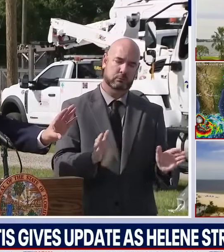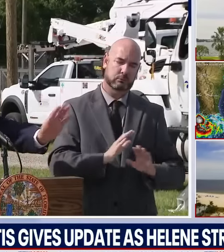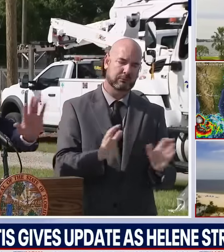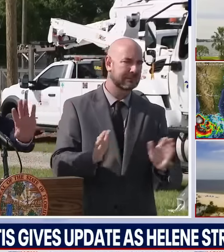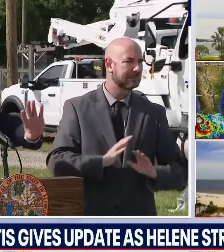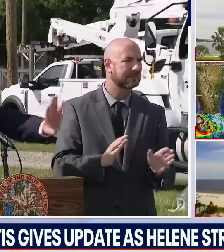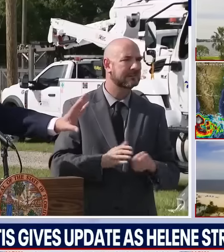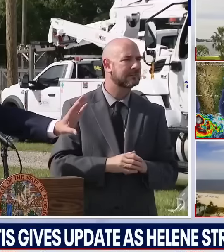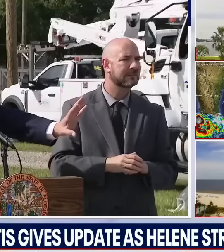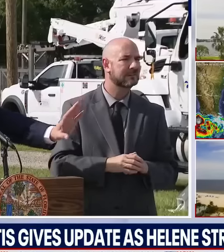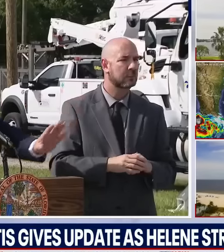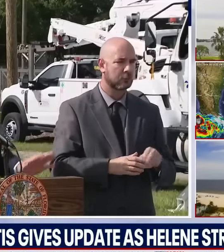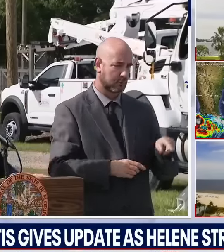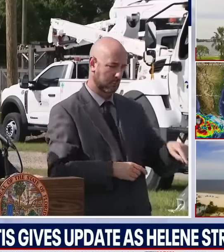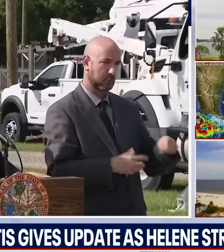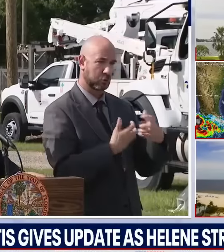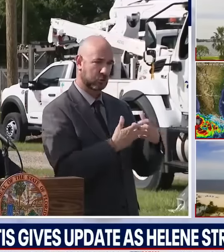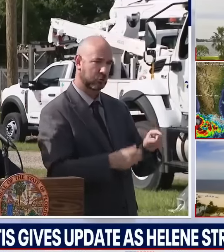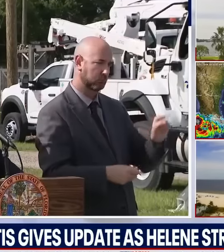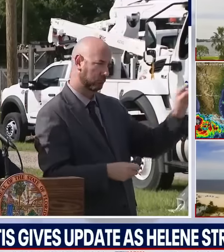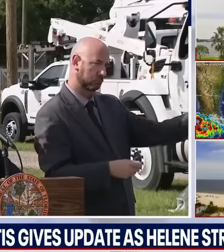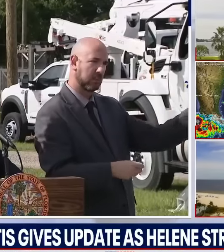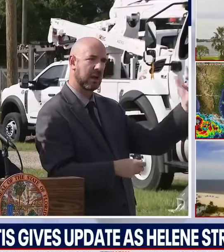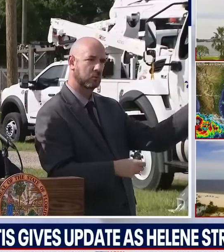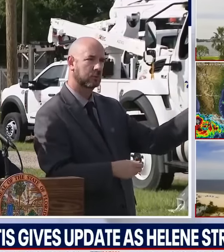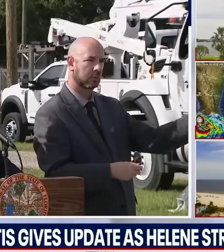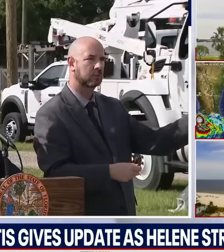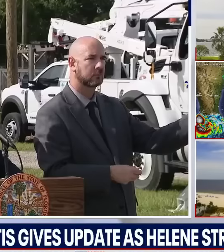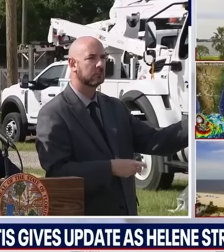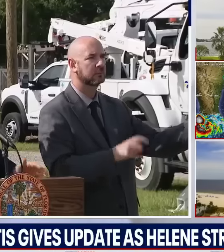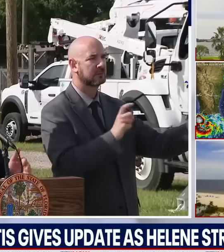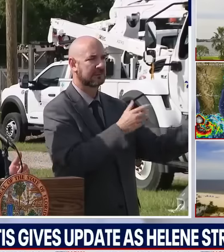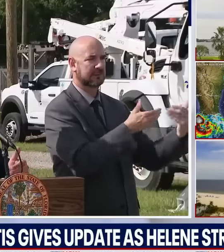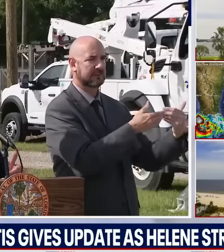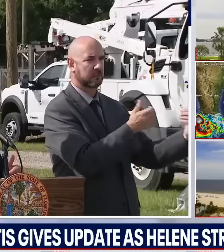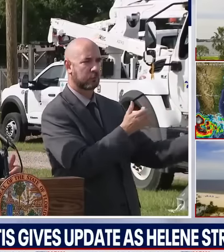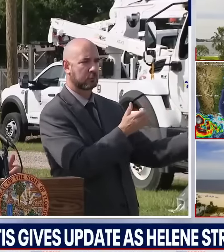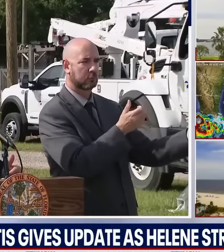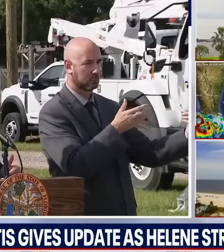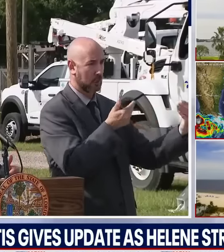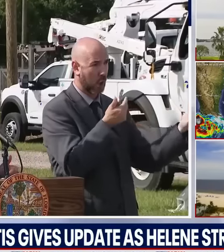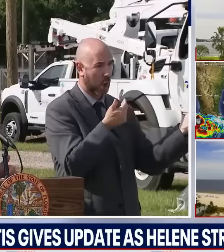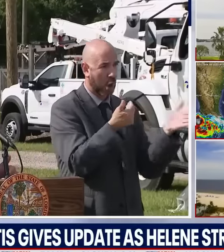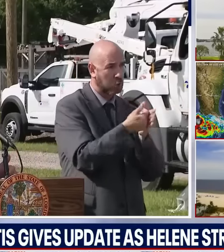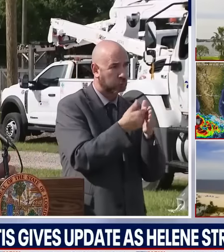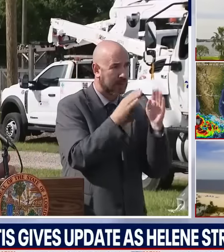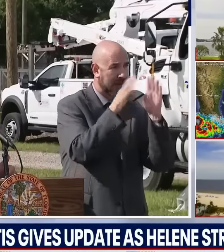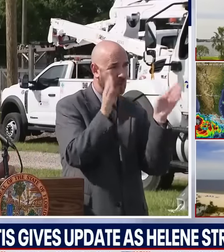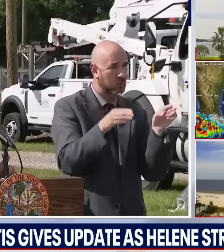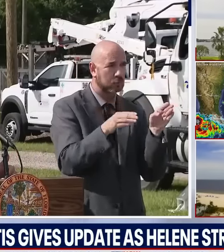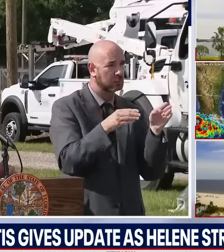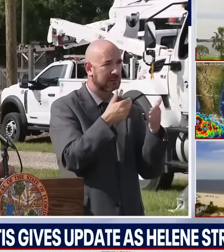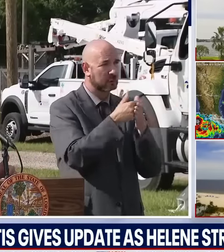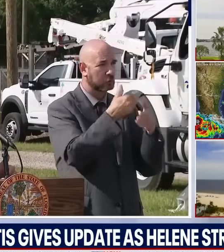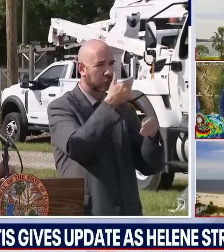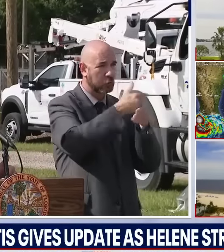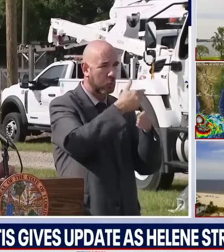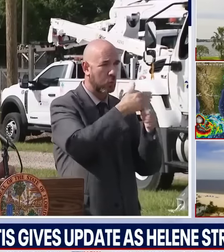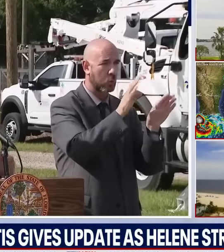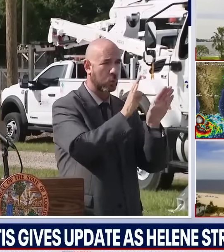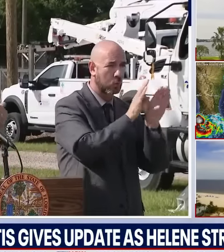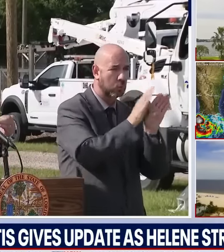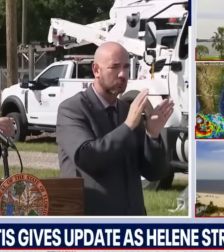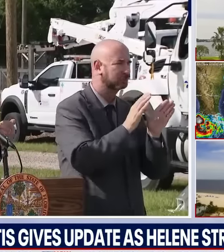the home. It needs to be a safe distance from any doors and windows. We have not had, I don't think generator deaths in the more recent